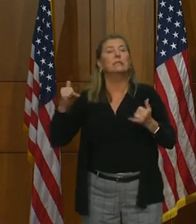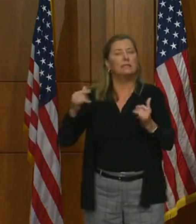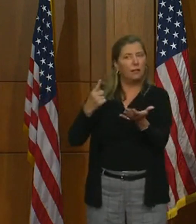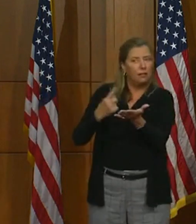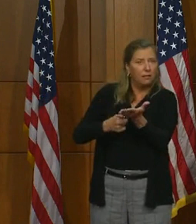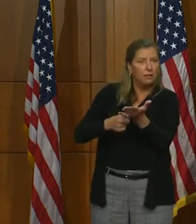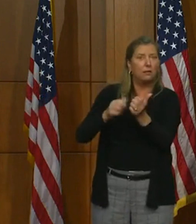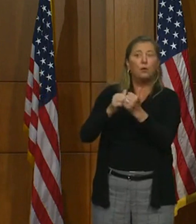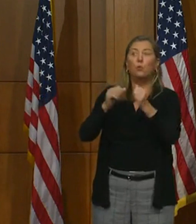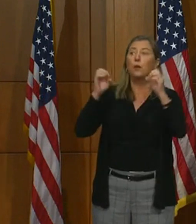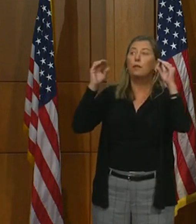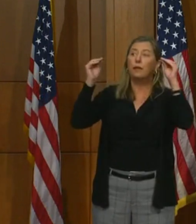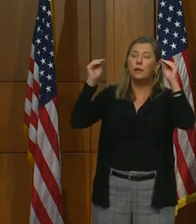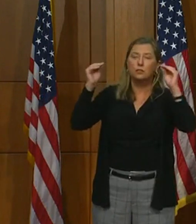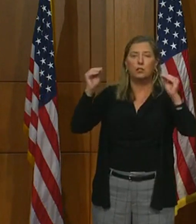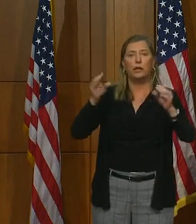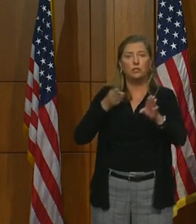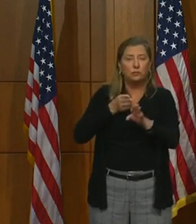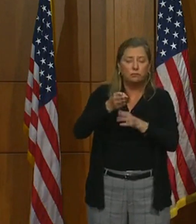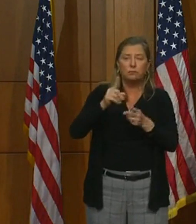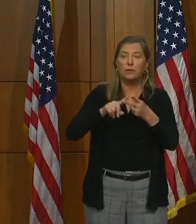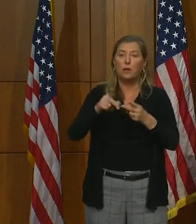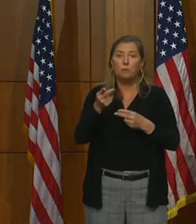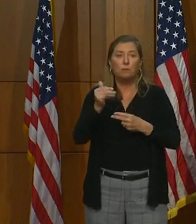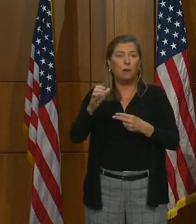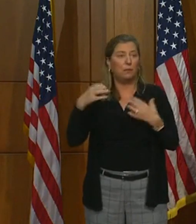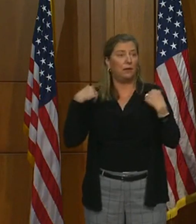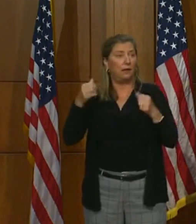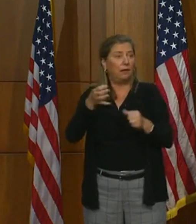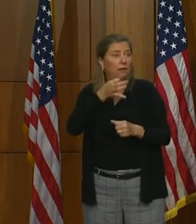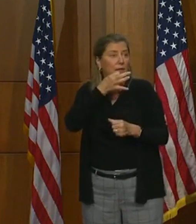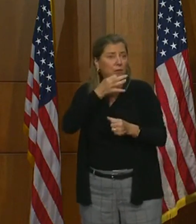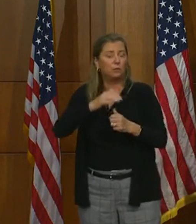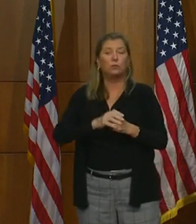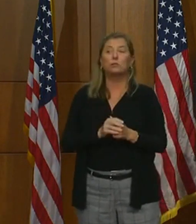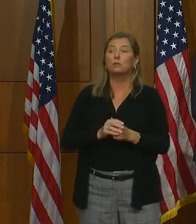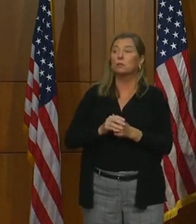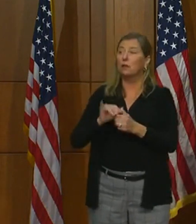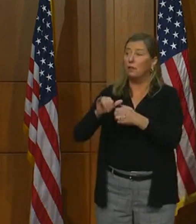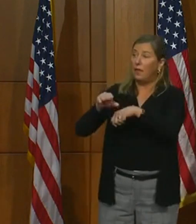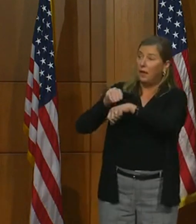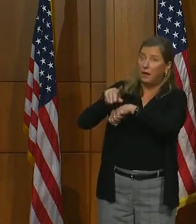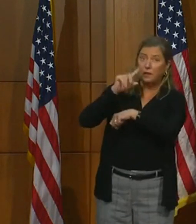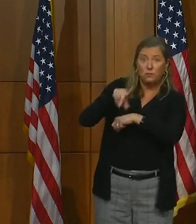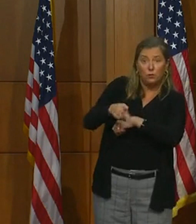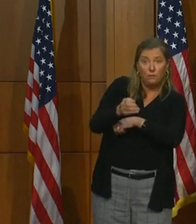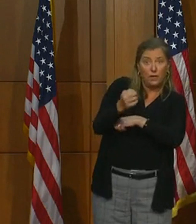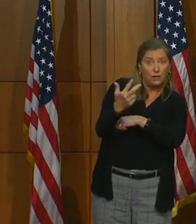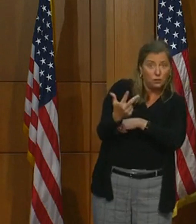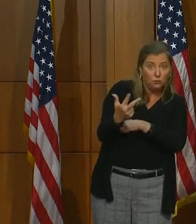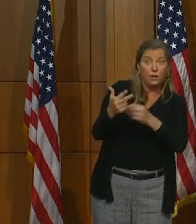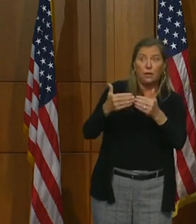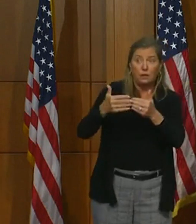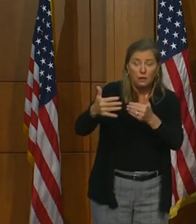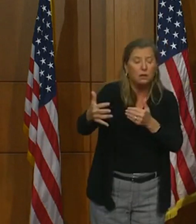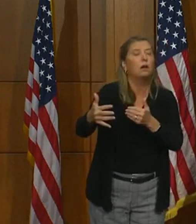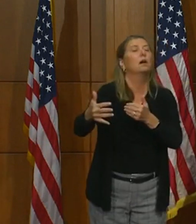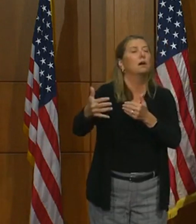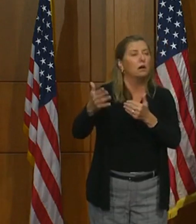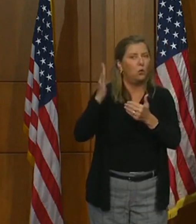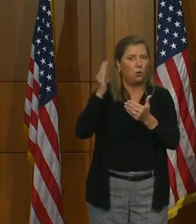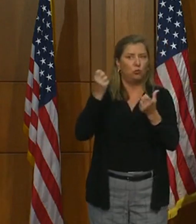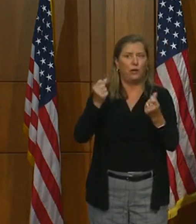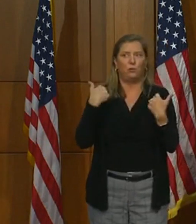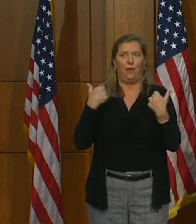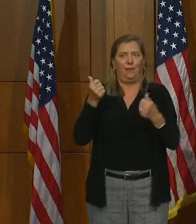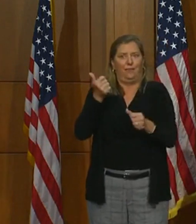education and public health experts. And the guidance for beyond phase three will include a path to getting every student in school